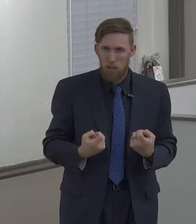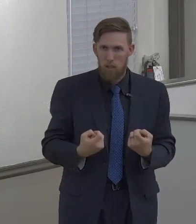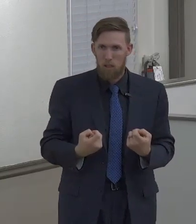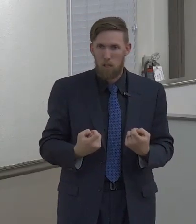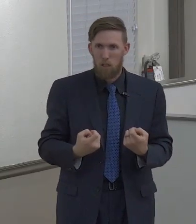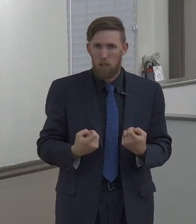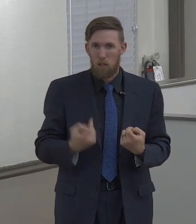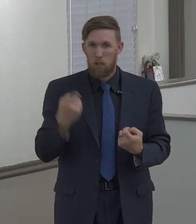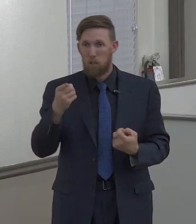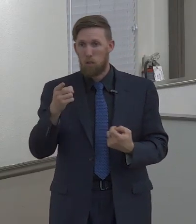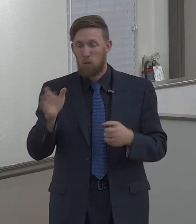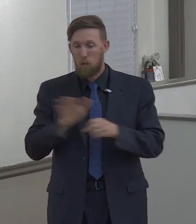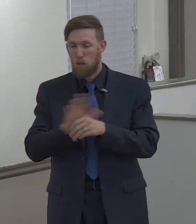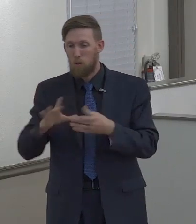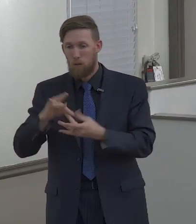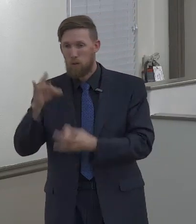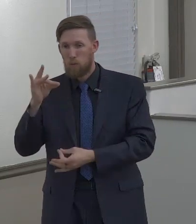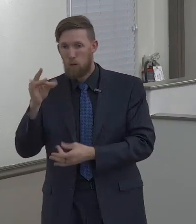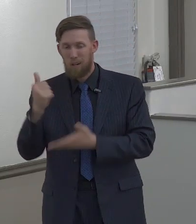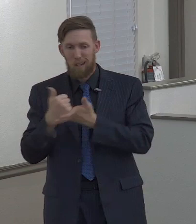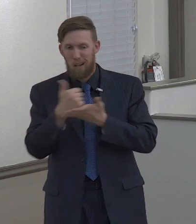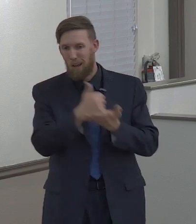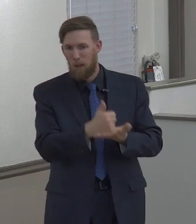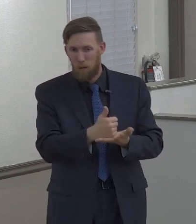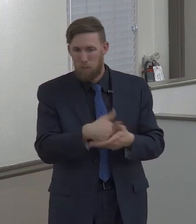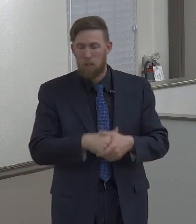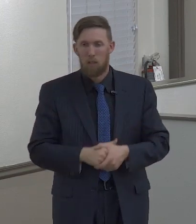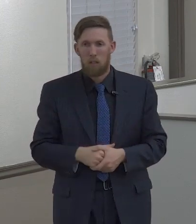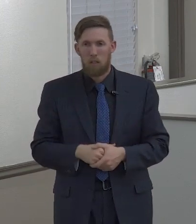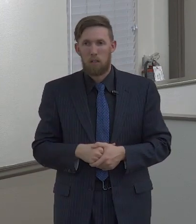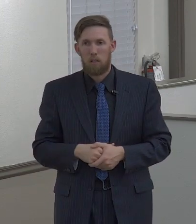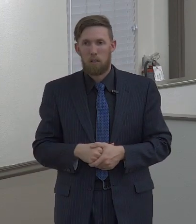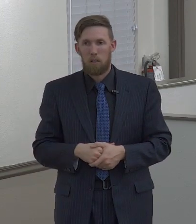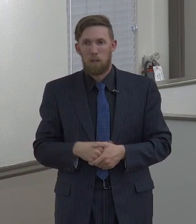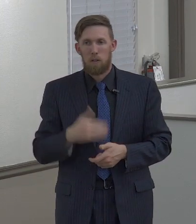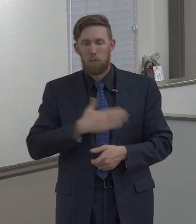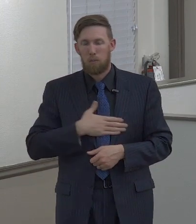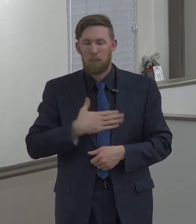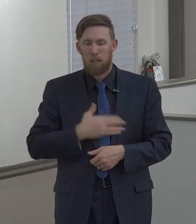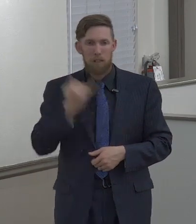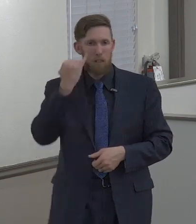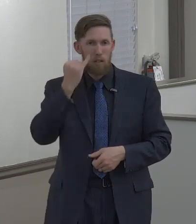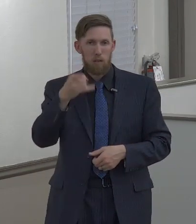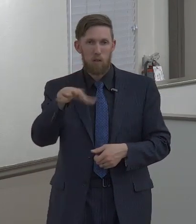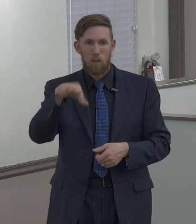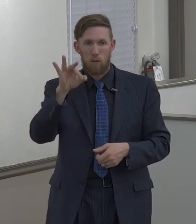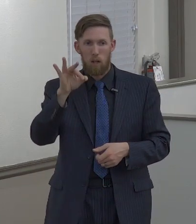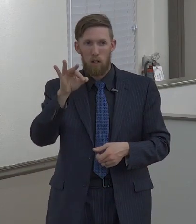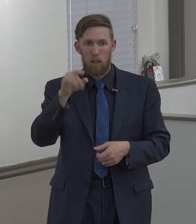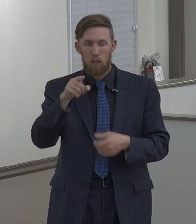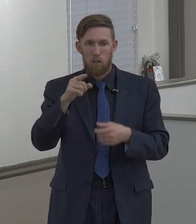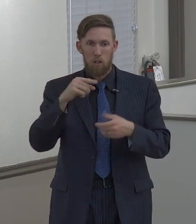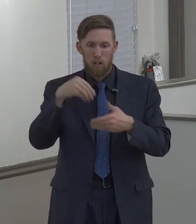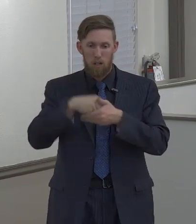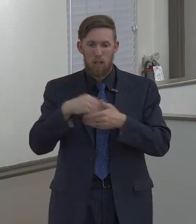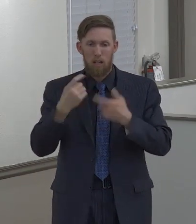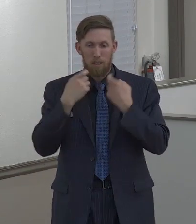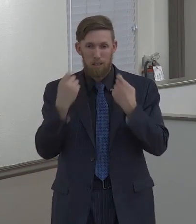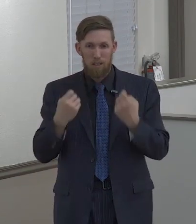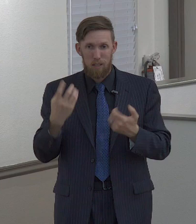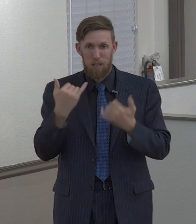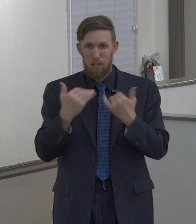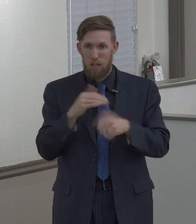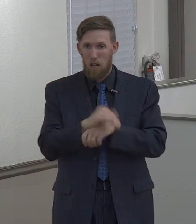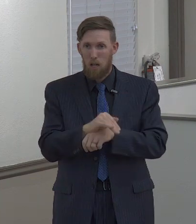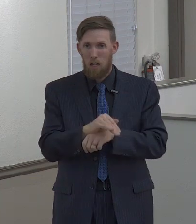restore such in one. So if you're finding yourself caught up here in some of these things tonight, let's get it settled. You're going to be glad